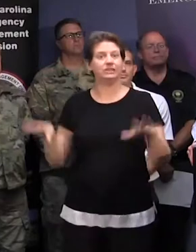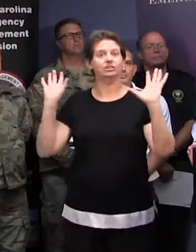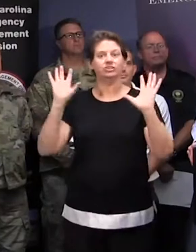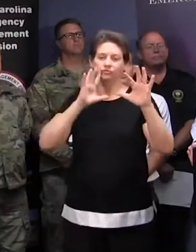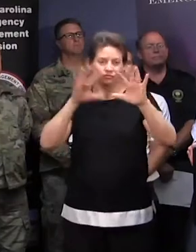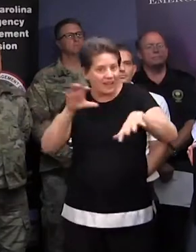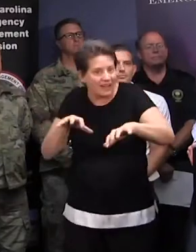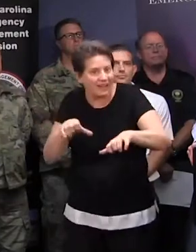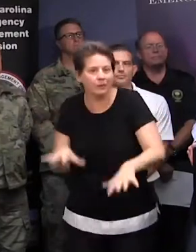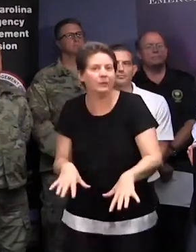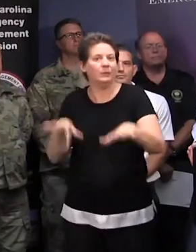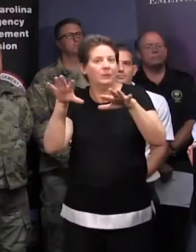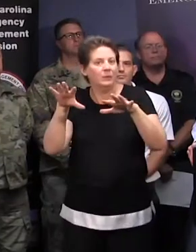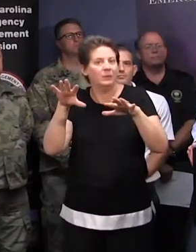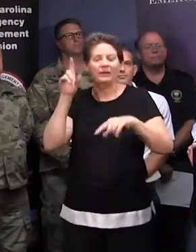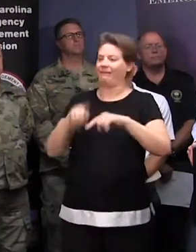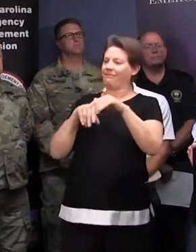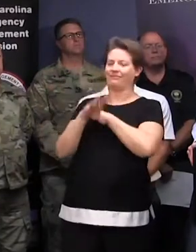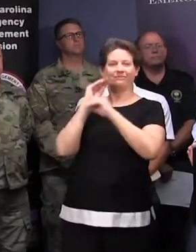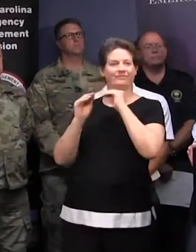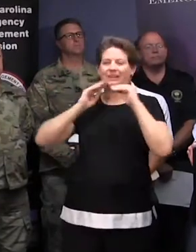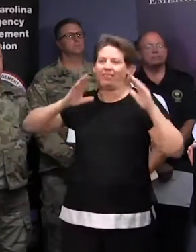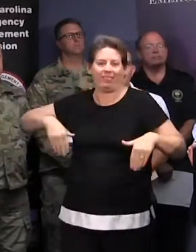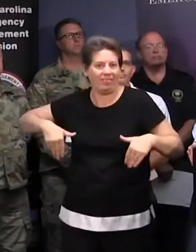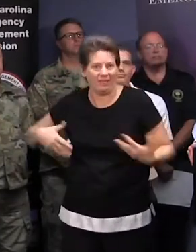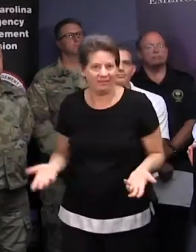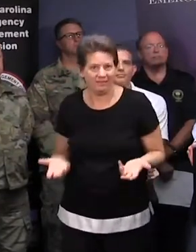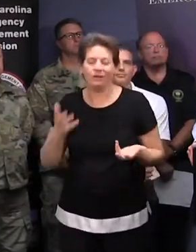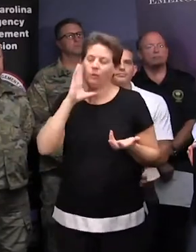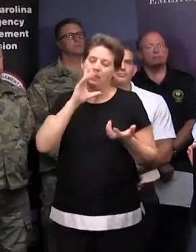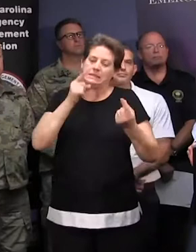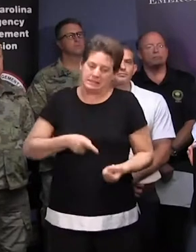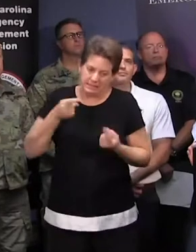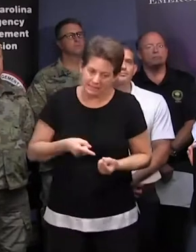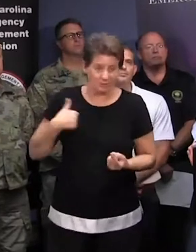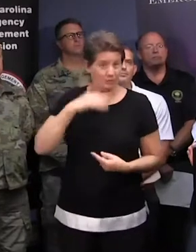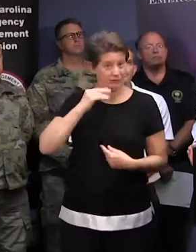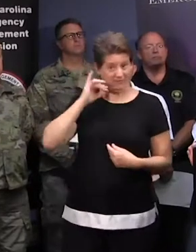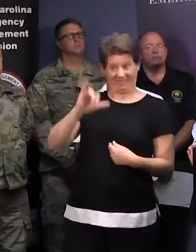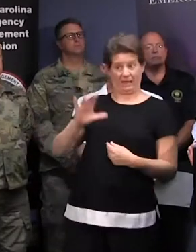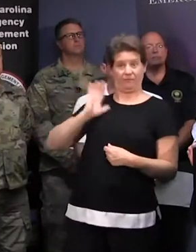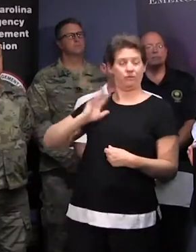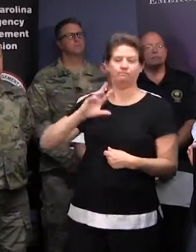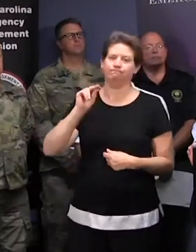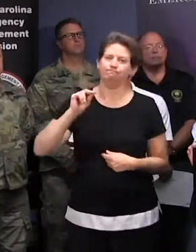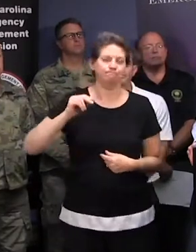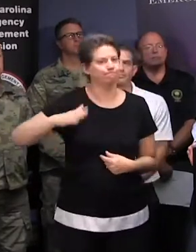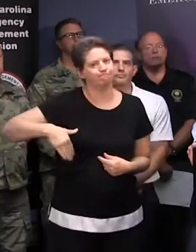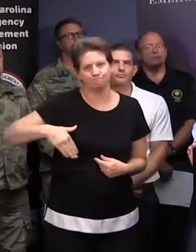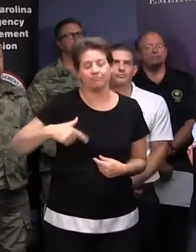this is going to be a very trying period. This is something that we haven't had before, but I'm sure that it's something that we are equal to.